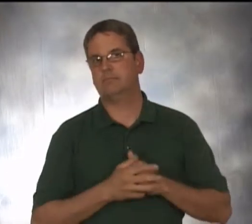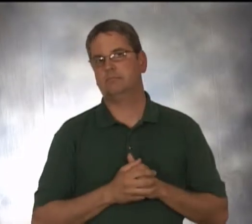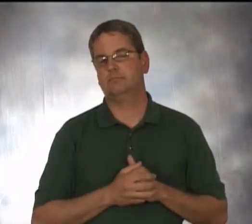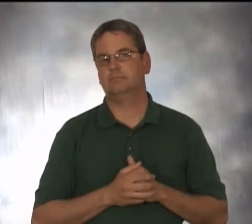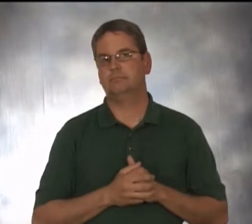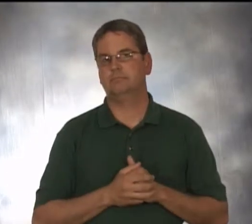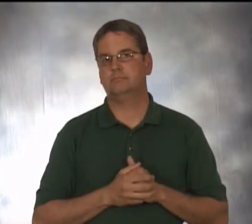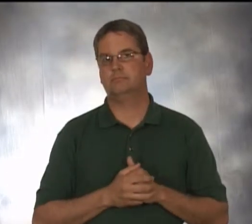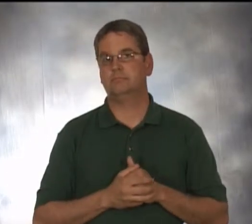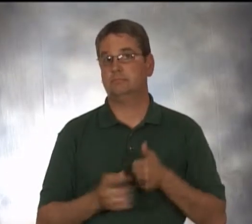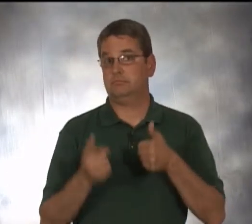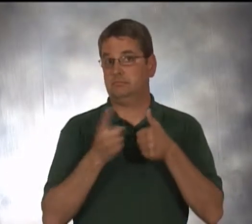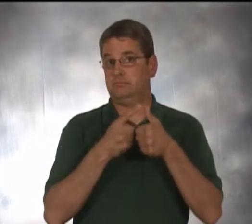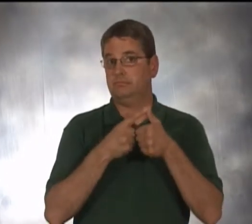teaching coping strategies,